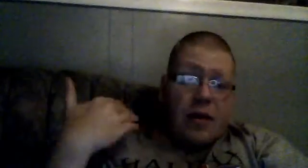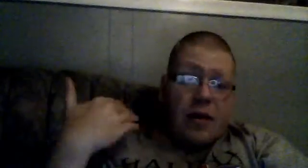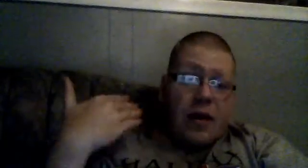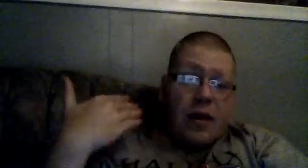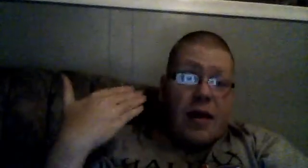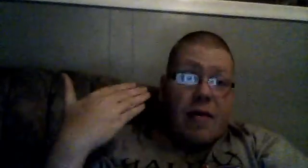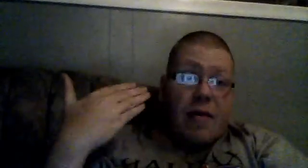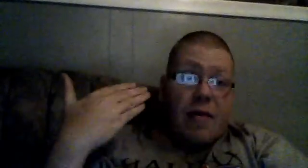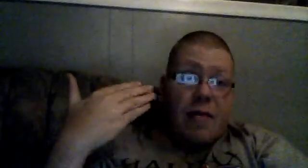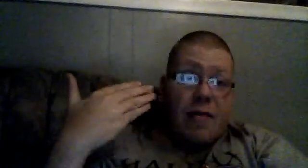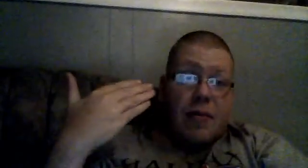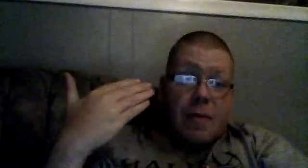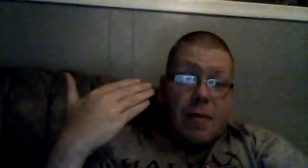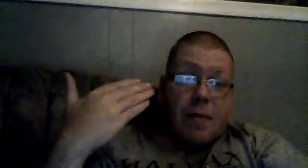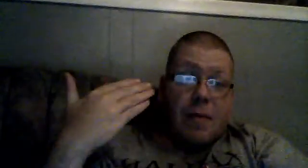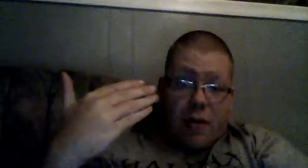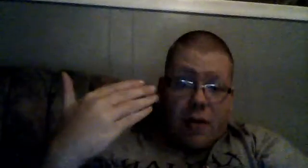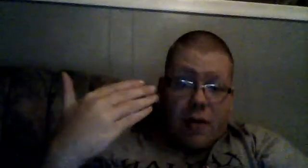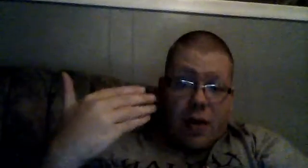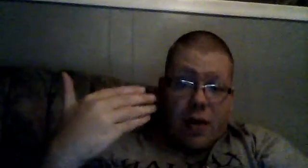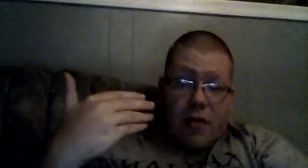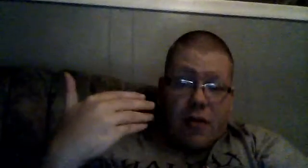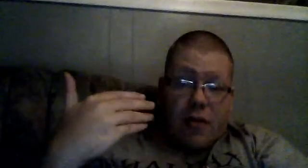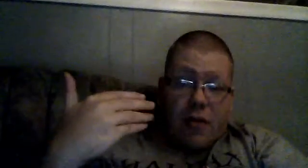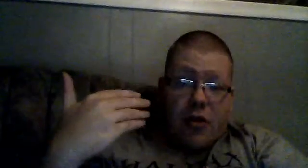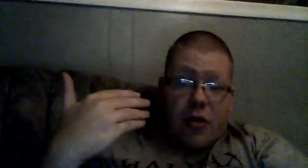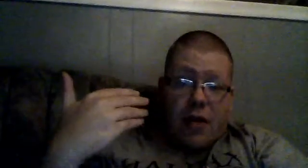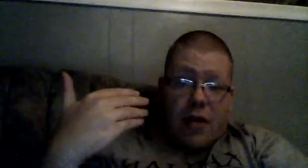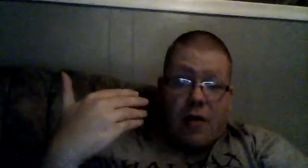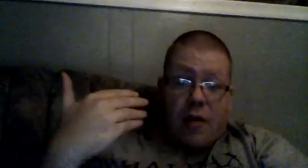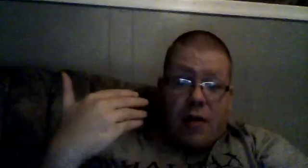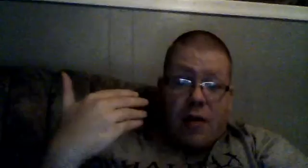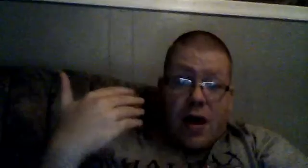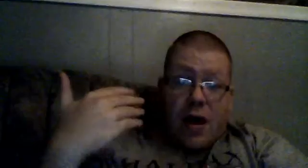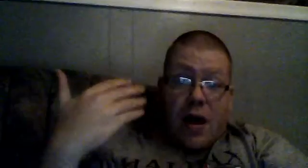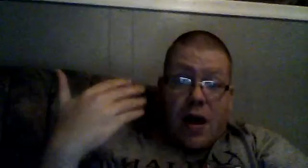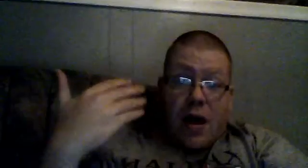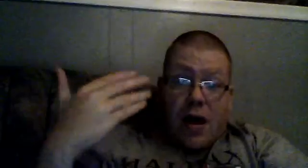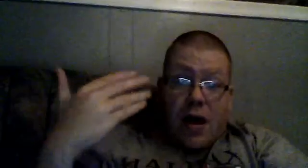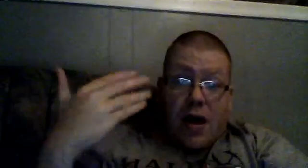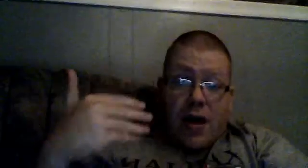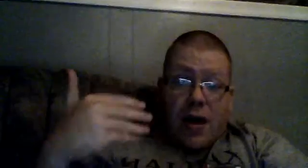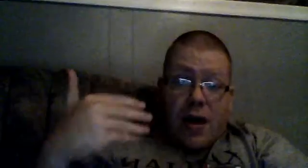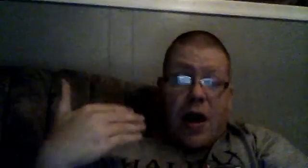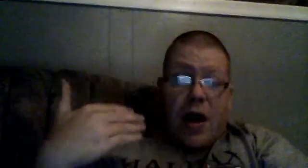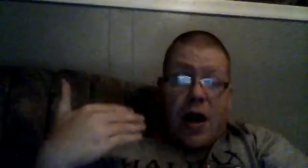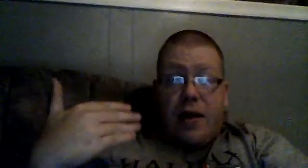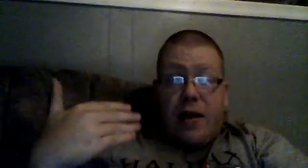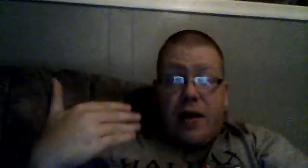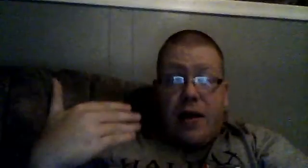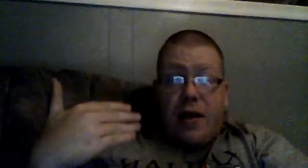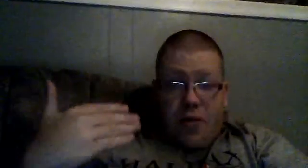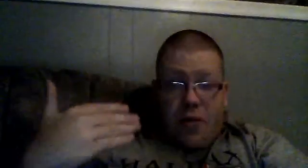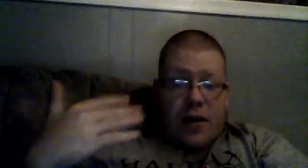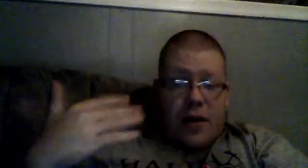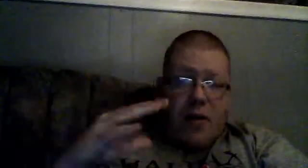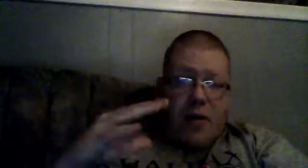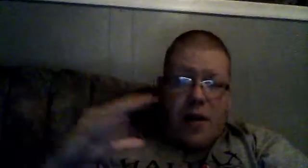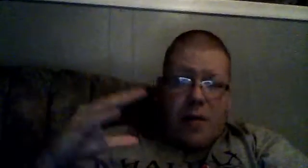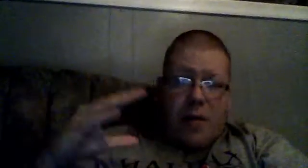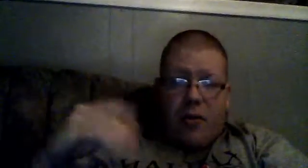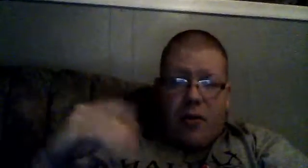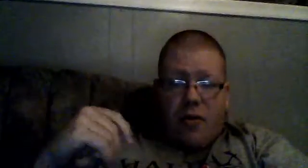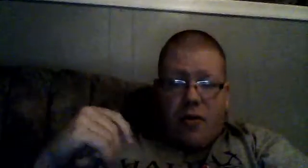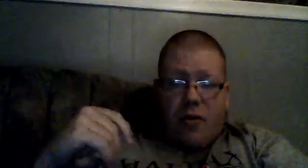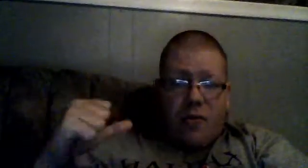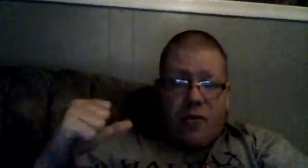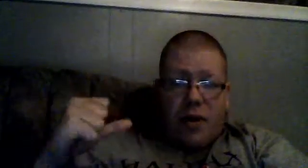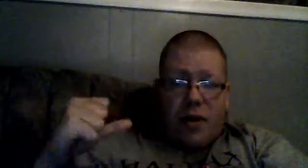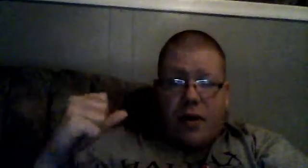and get his, check, check, and how he is doing every episode, like,